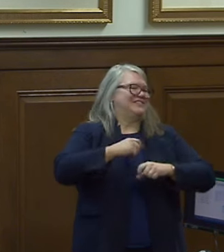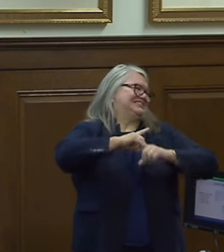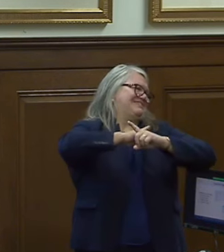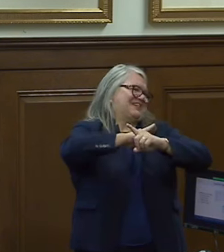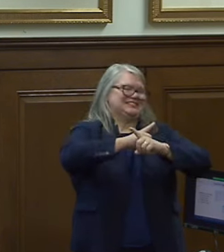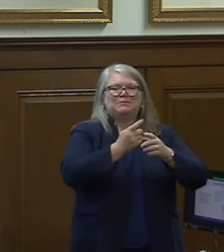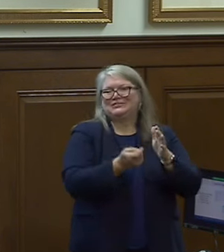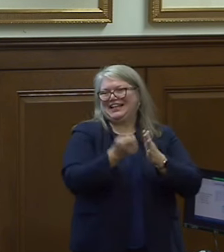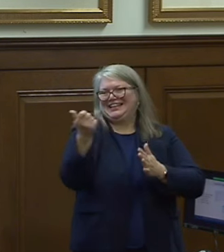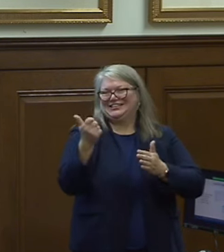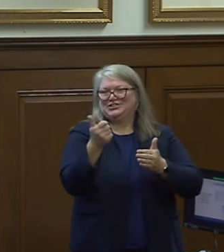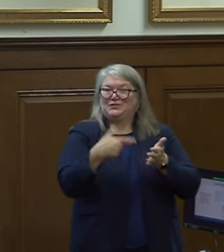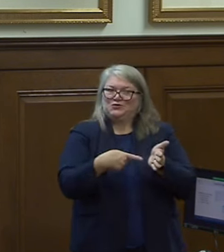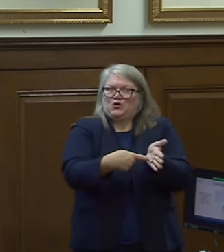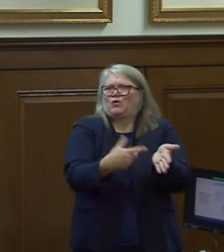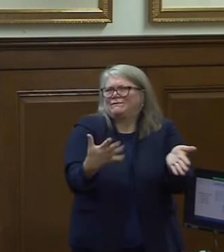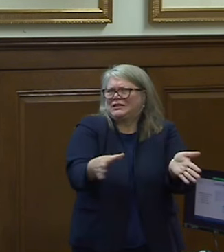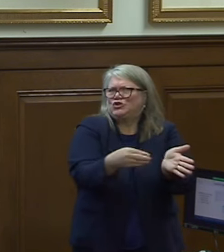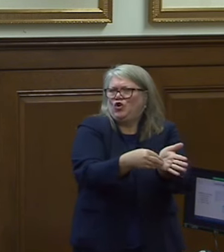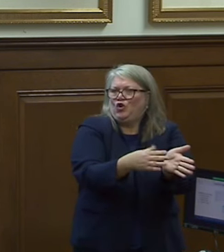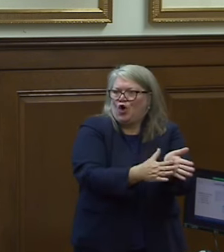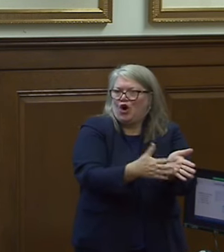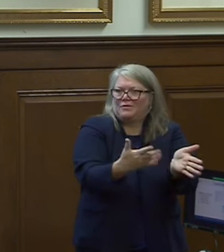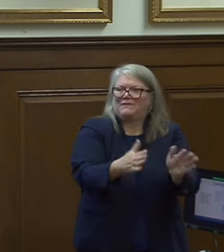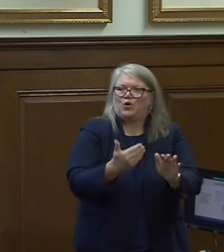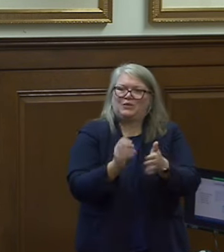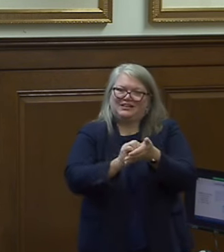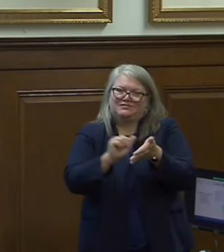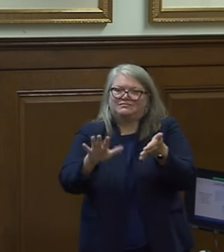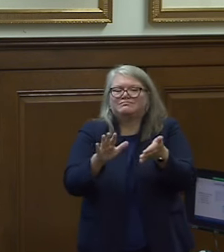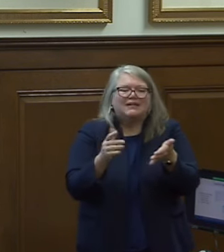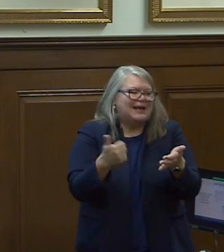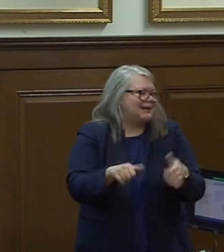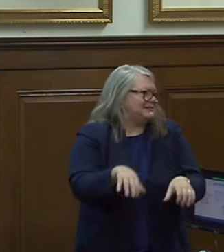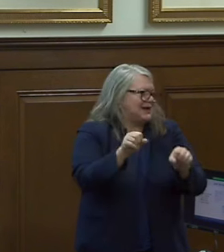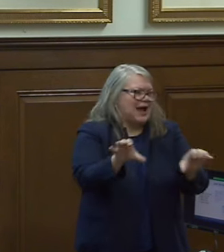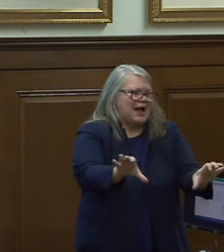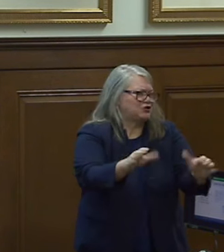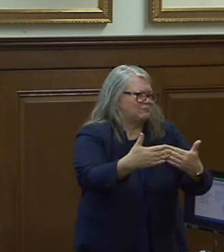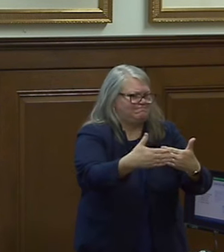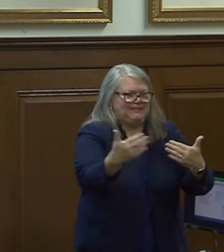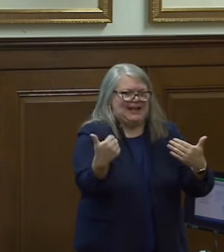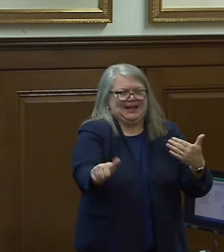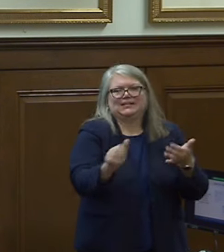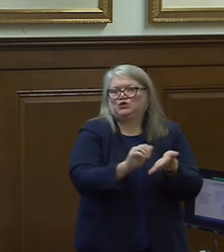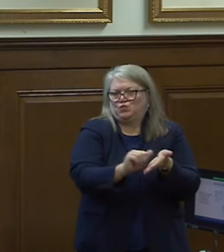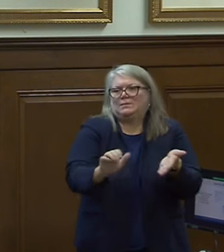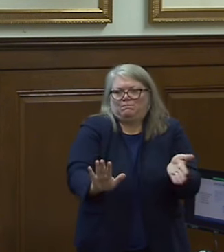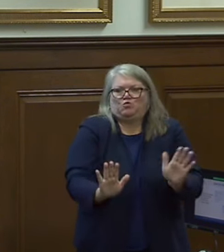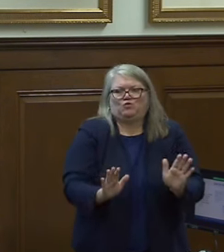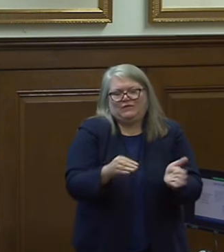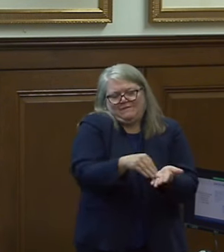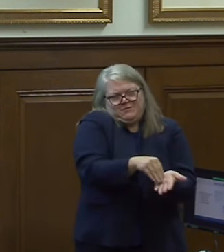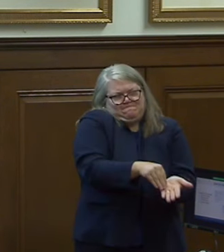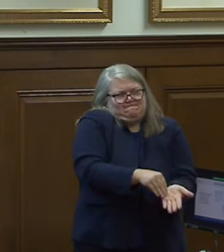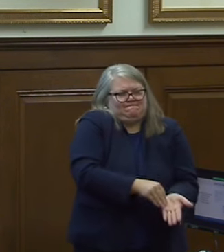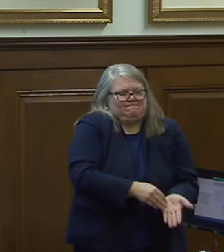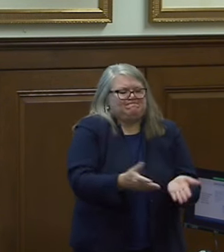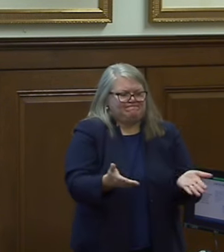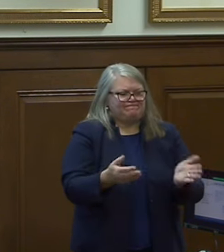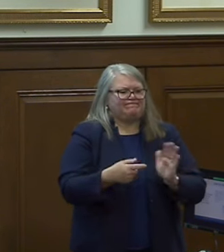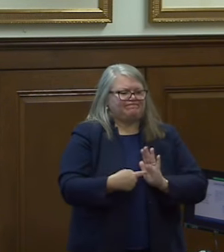deletion that we're showing we've logged it as such before we took any type of action to remove them and